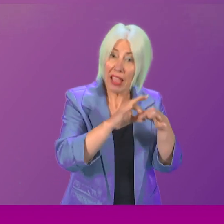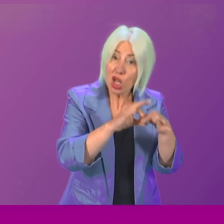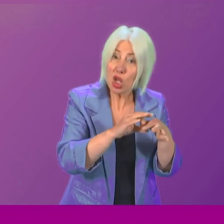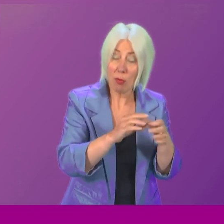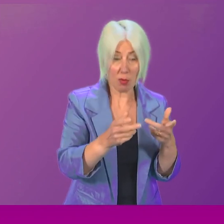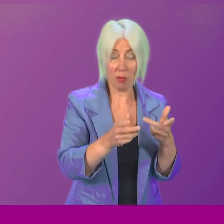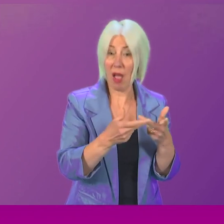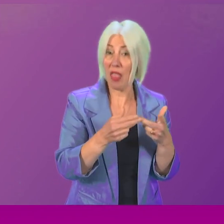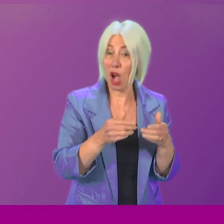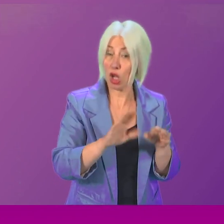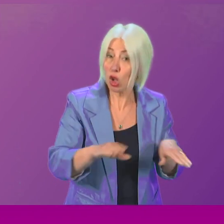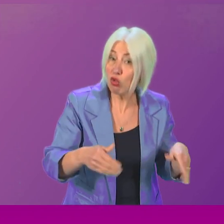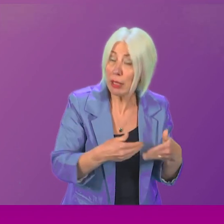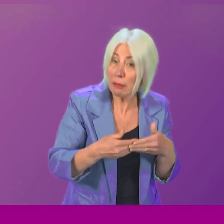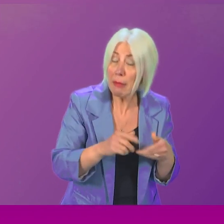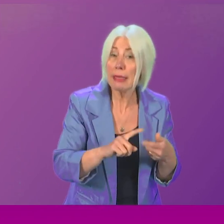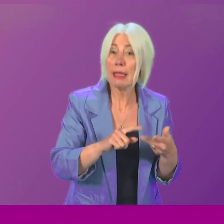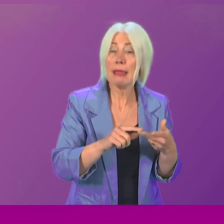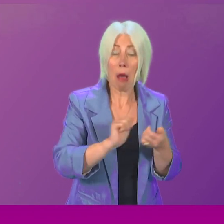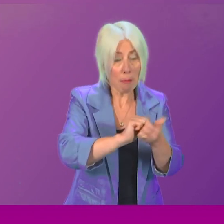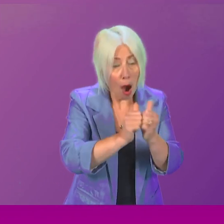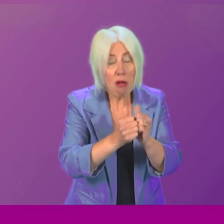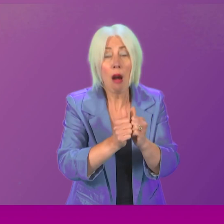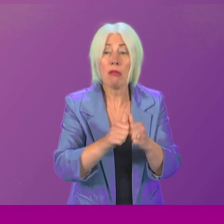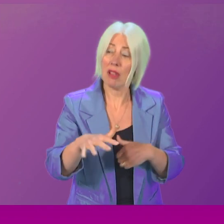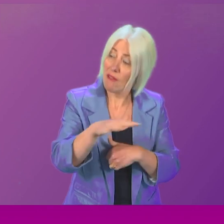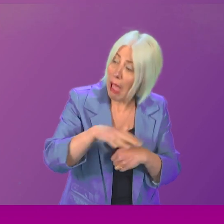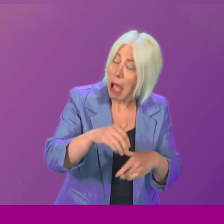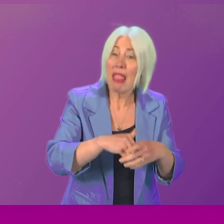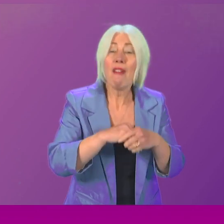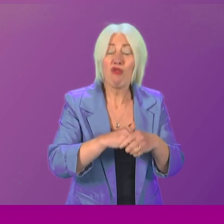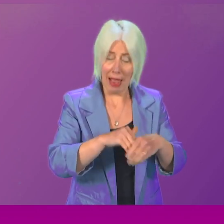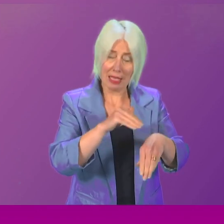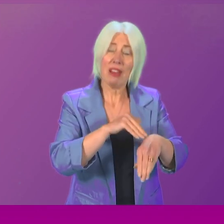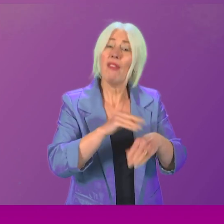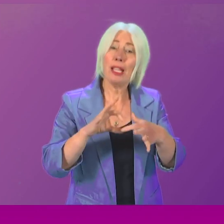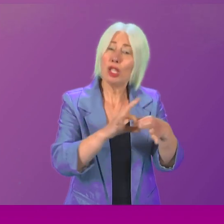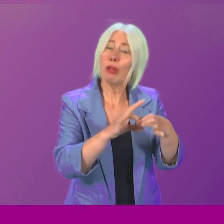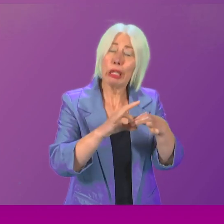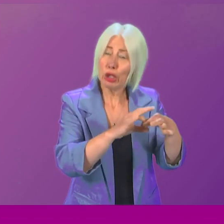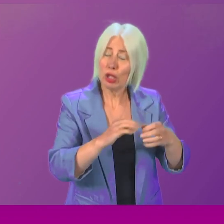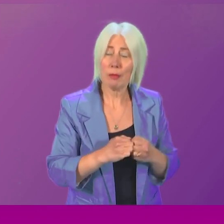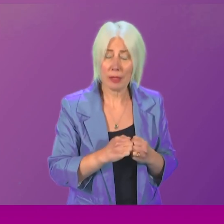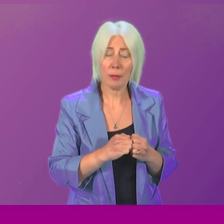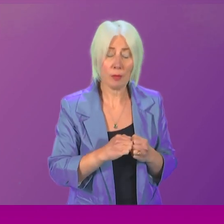children, with partners and with family and friends. And for many, it has created serious mental health